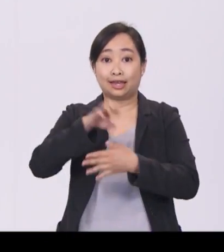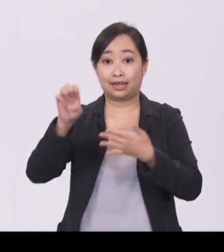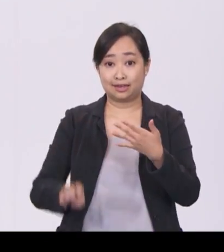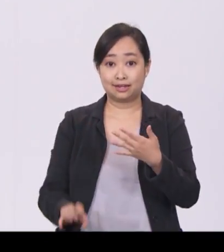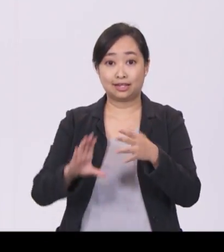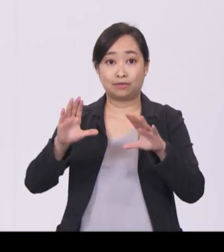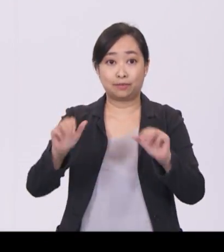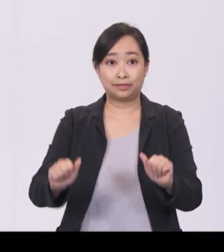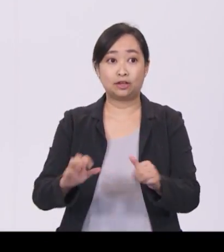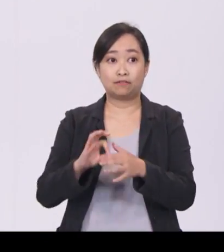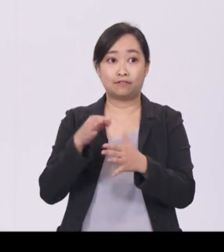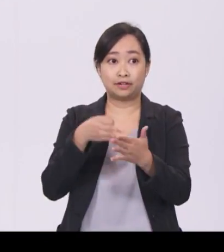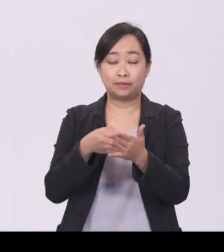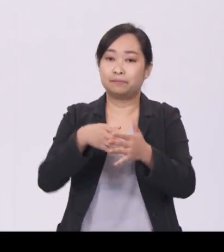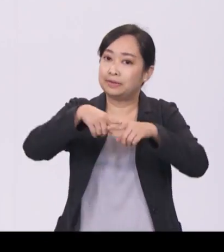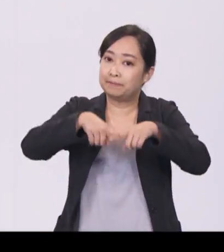depend on the capabilities of its people.